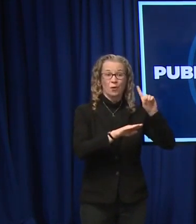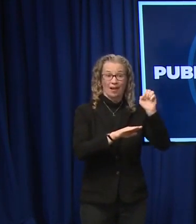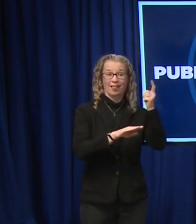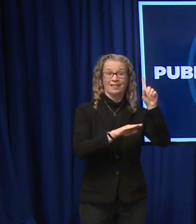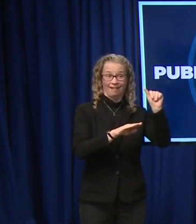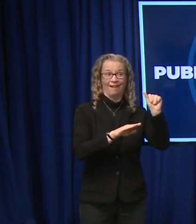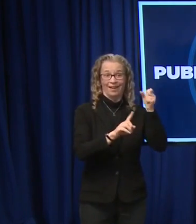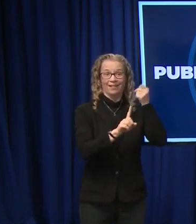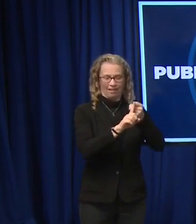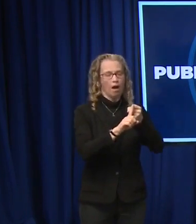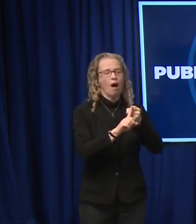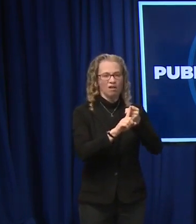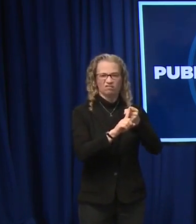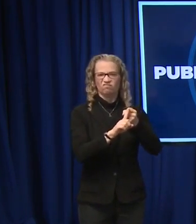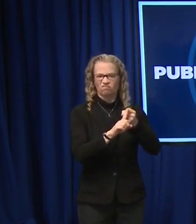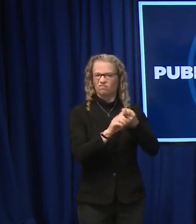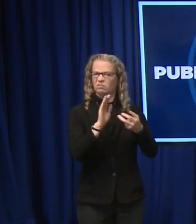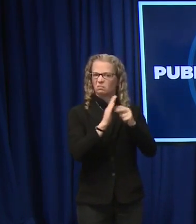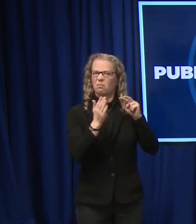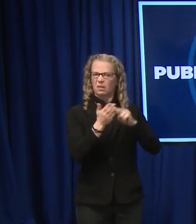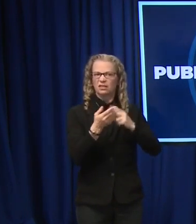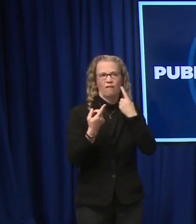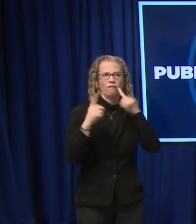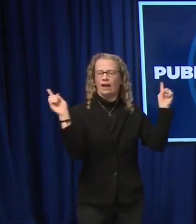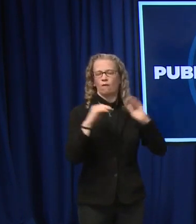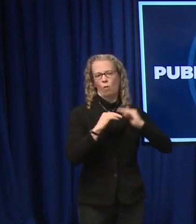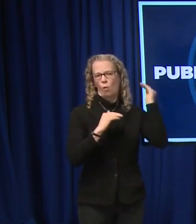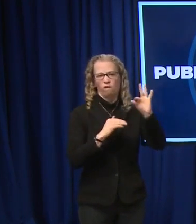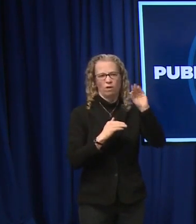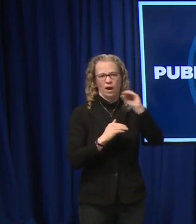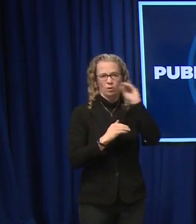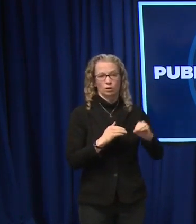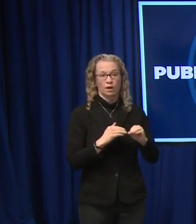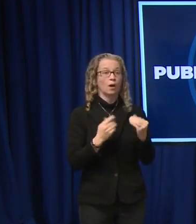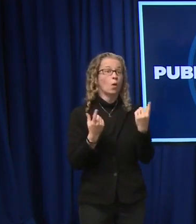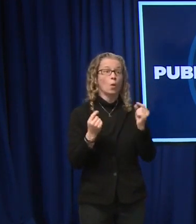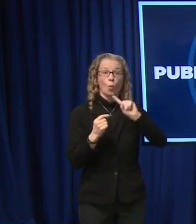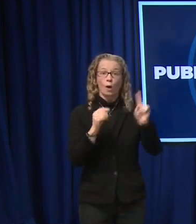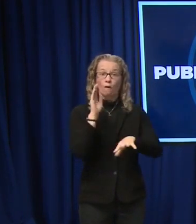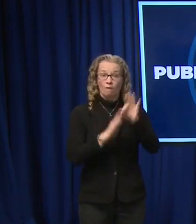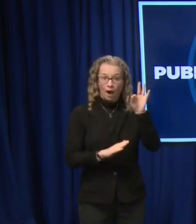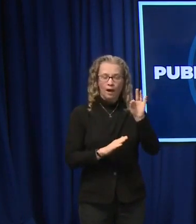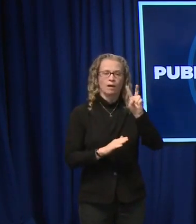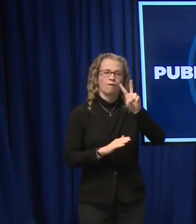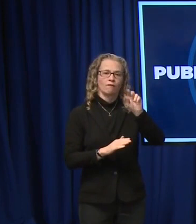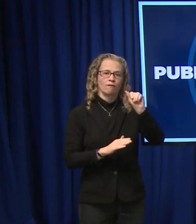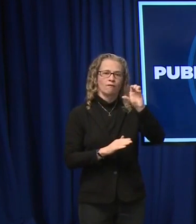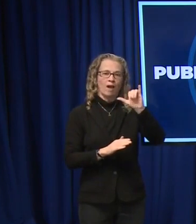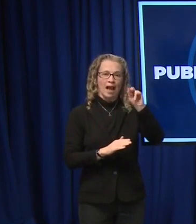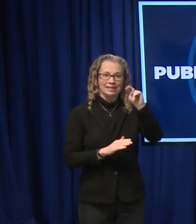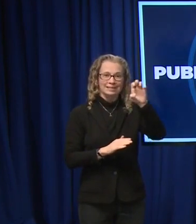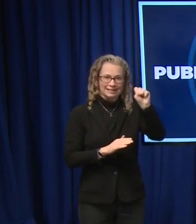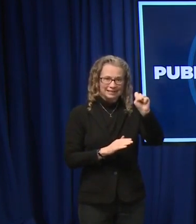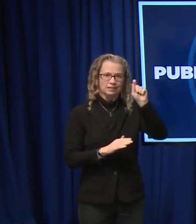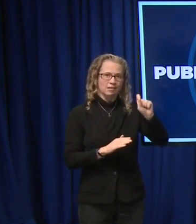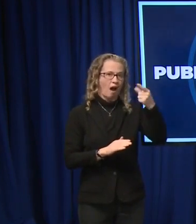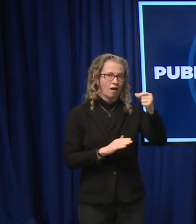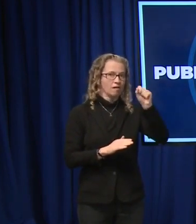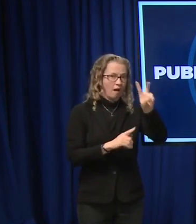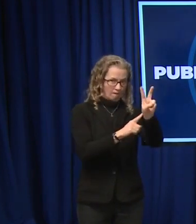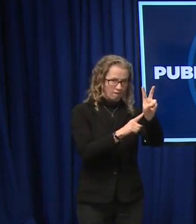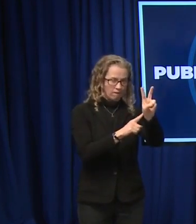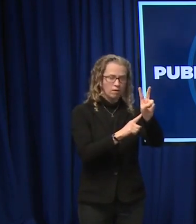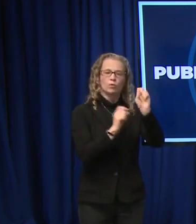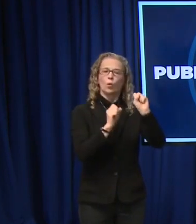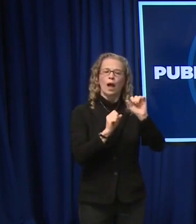of greater than 90%. People can go on to vaccines.gov and search for different locations by